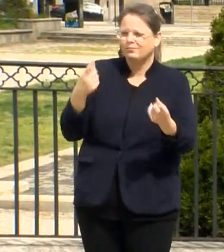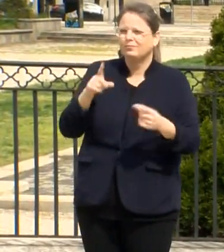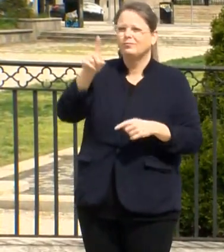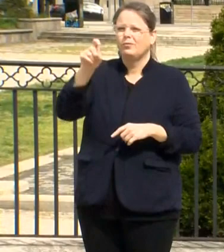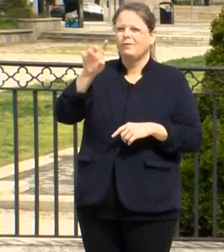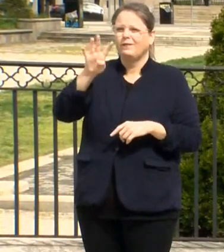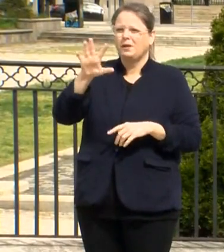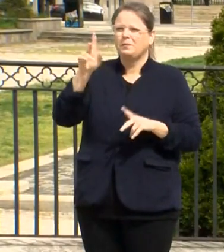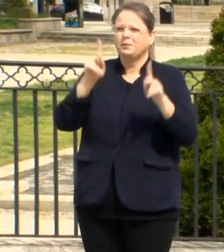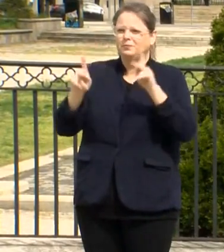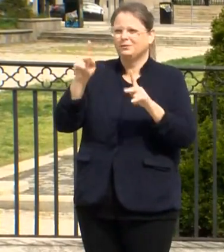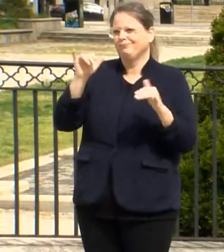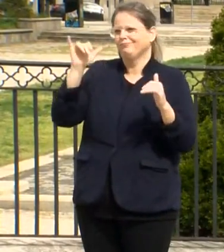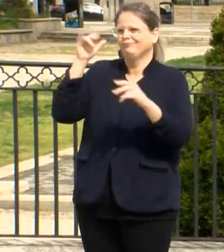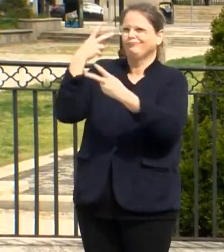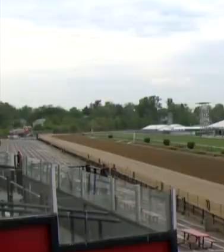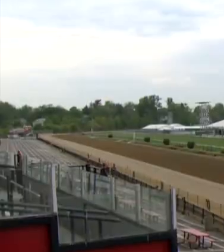COVID-19 and four deaths.